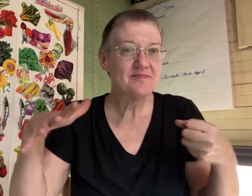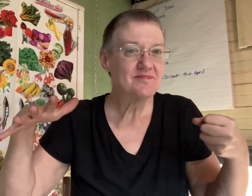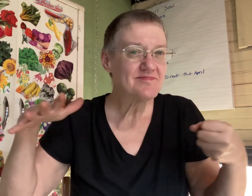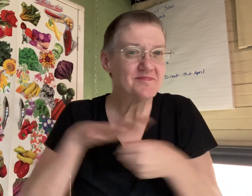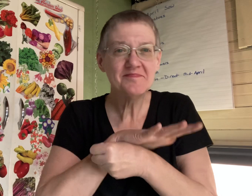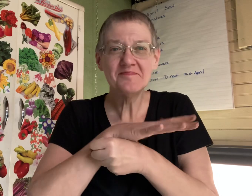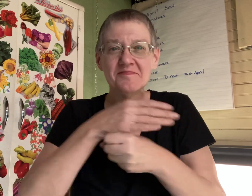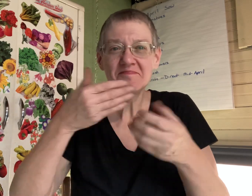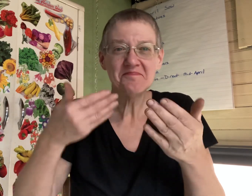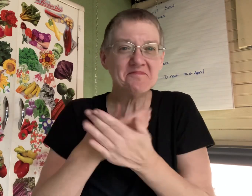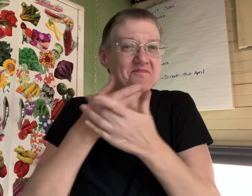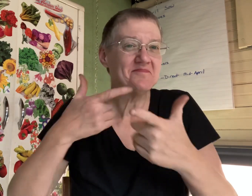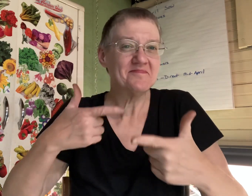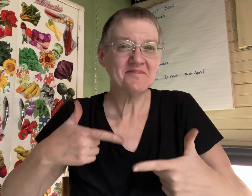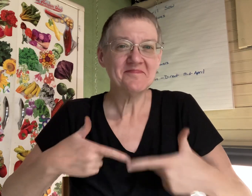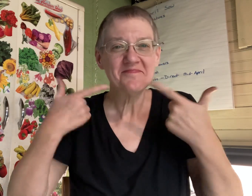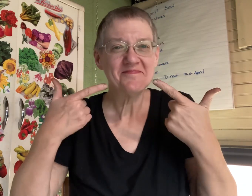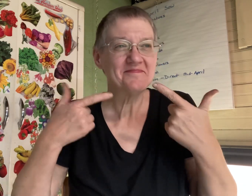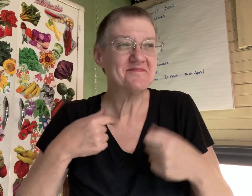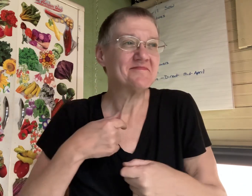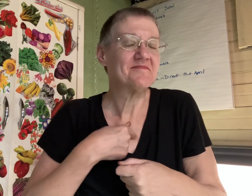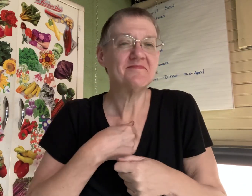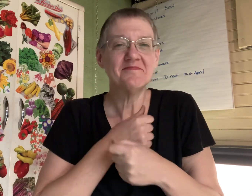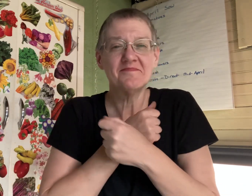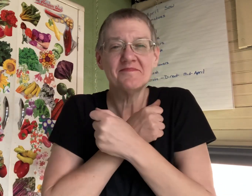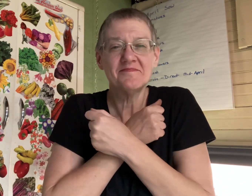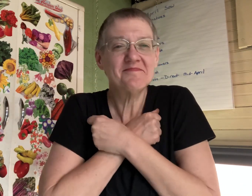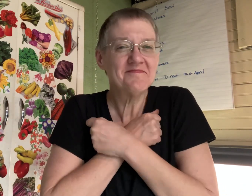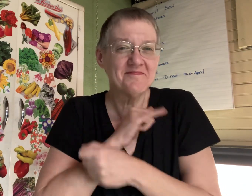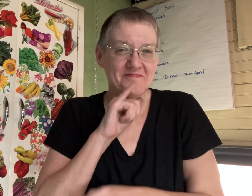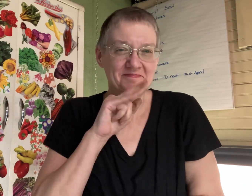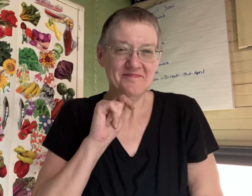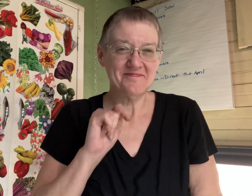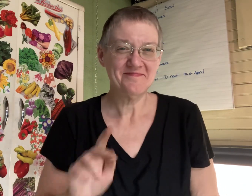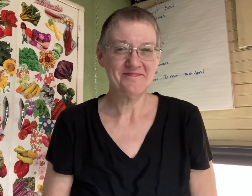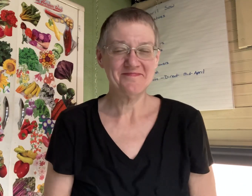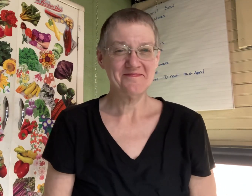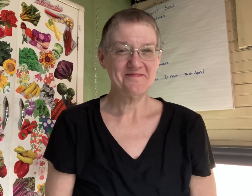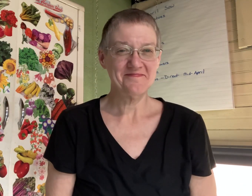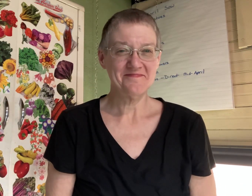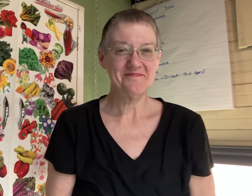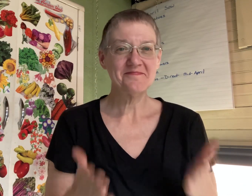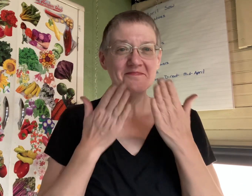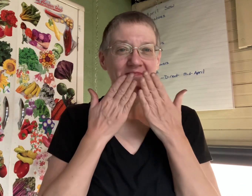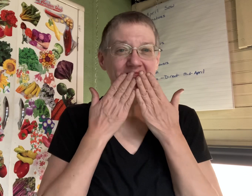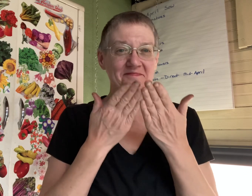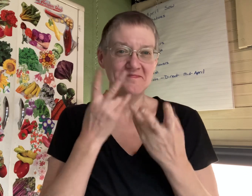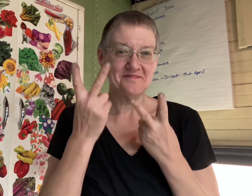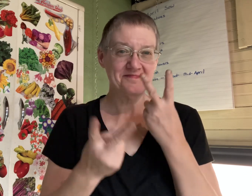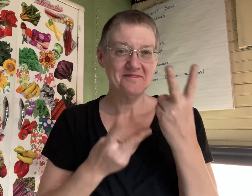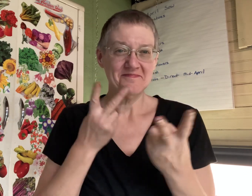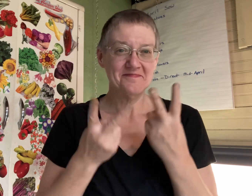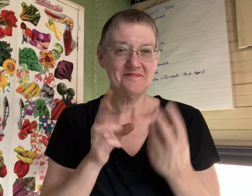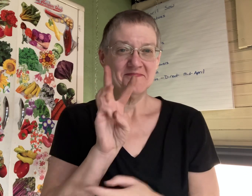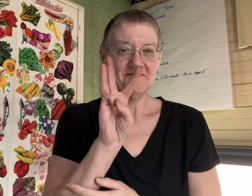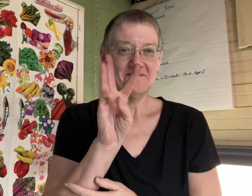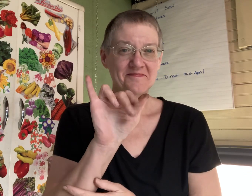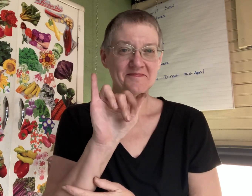this room is full of new life i absolutely love it thank you for visiting